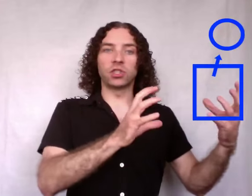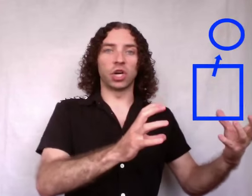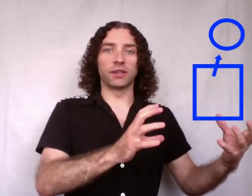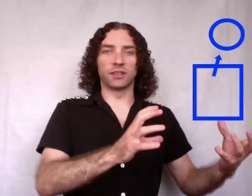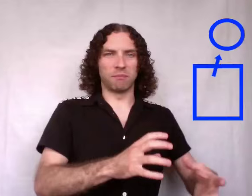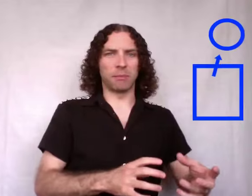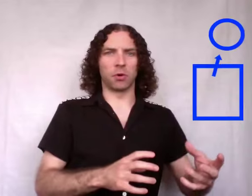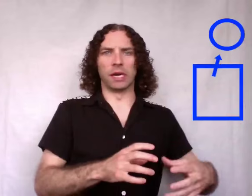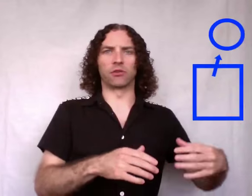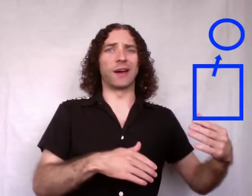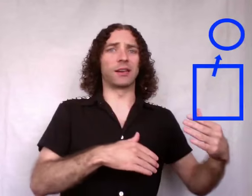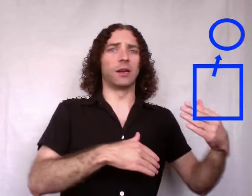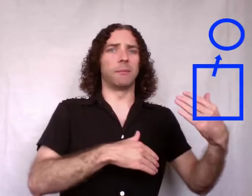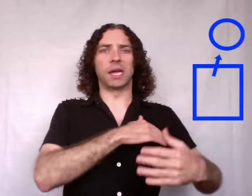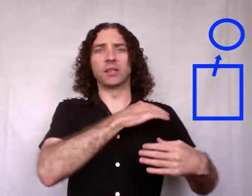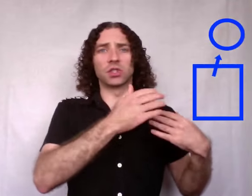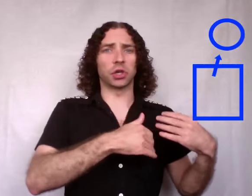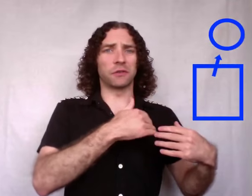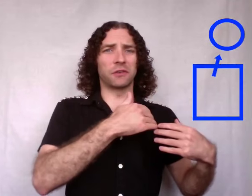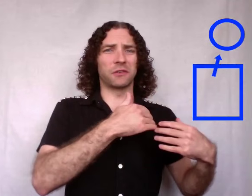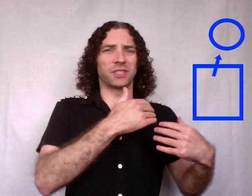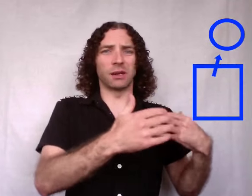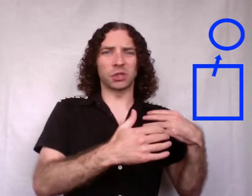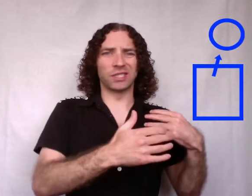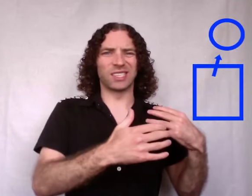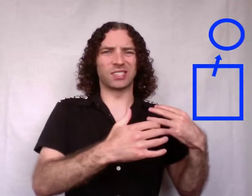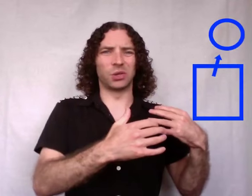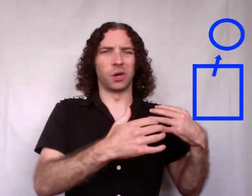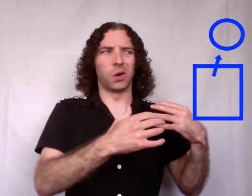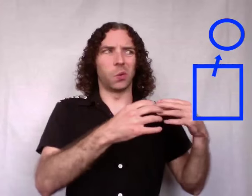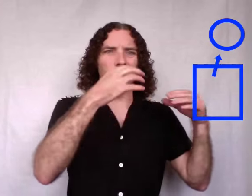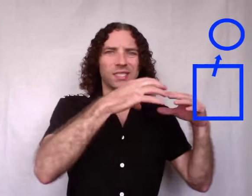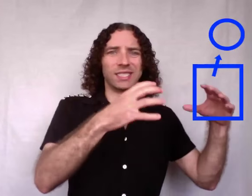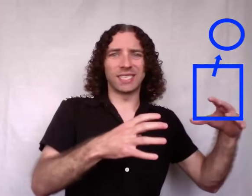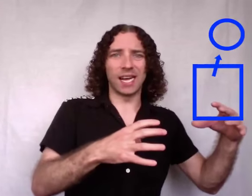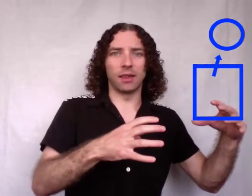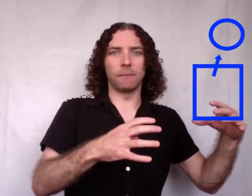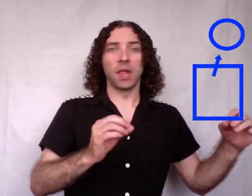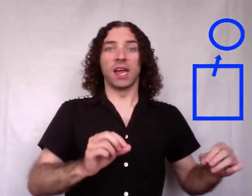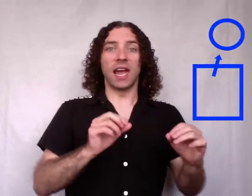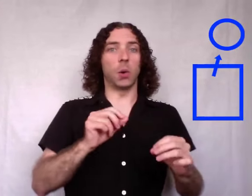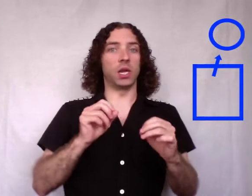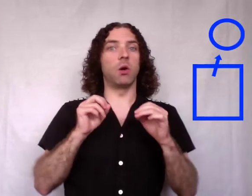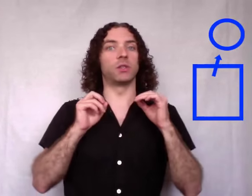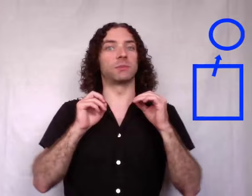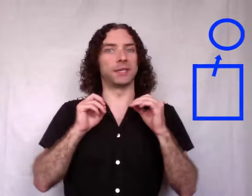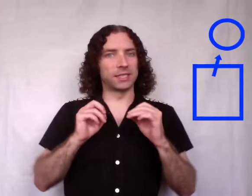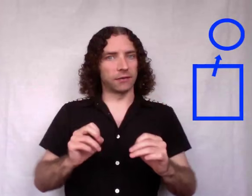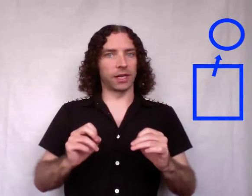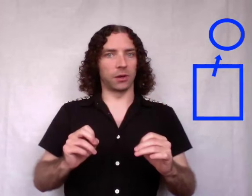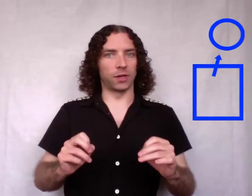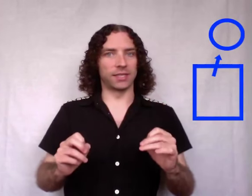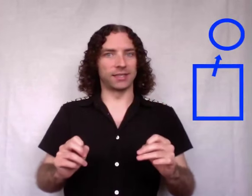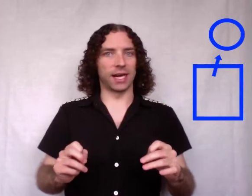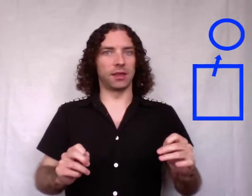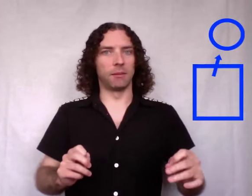chunks of memory and trying to make conservative assumptions as to what's inside them. Now it knows specifically what's inside them.